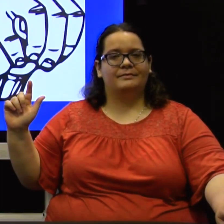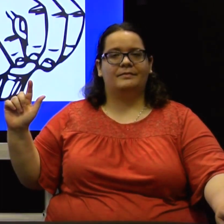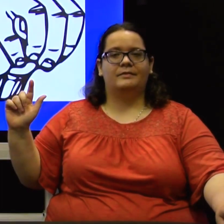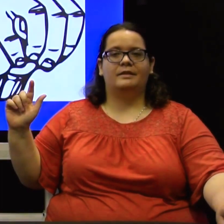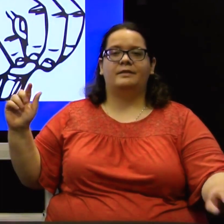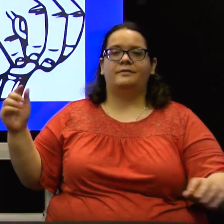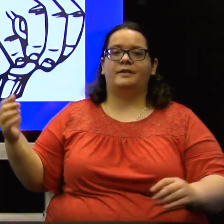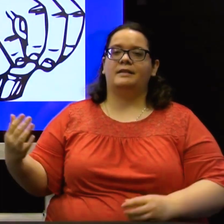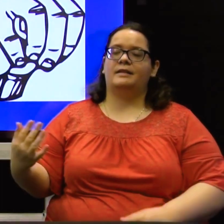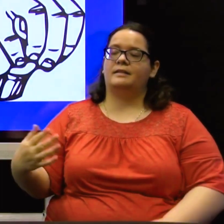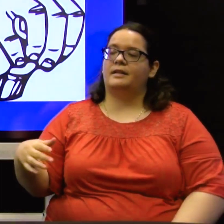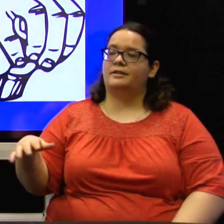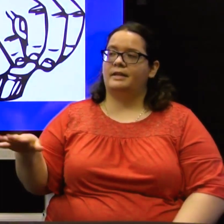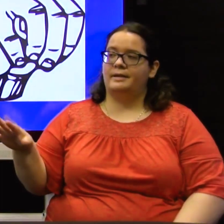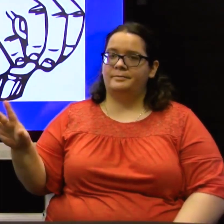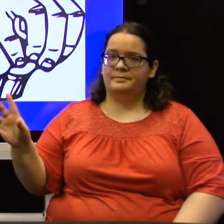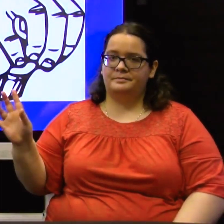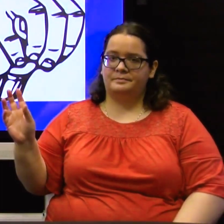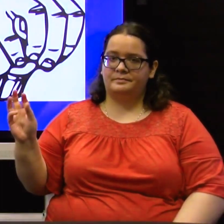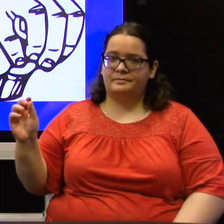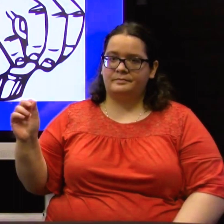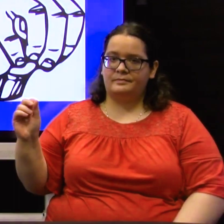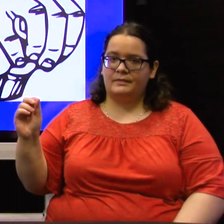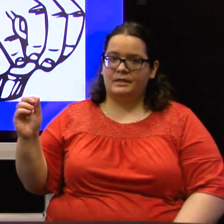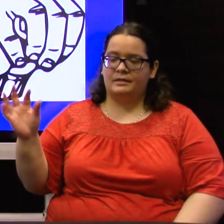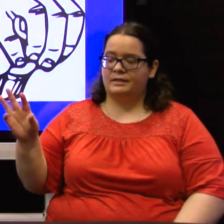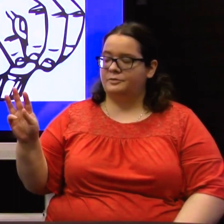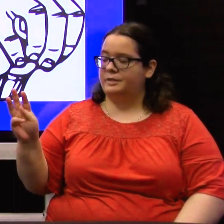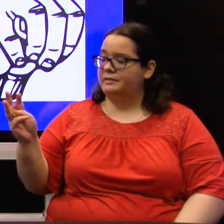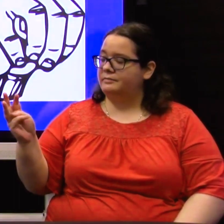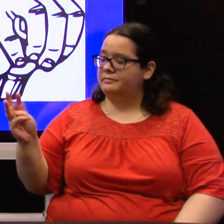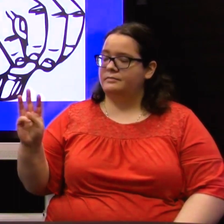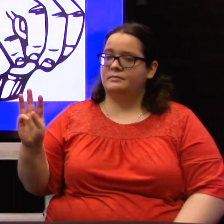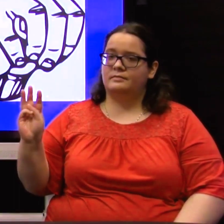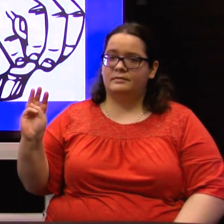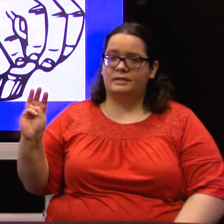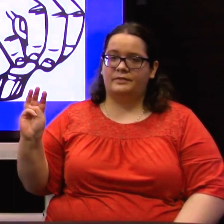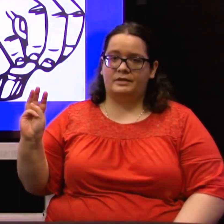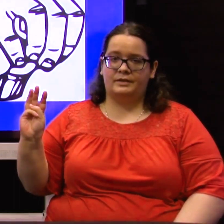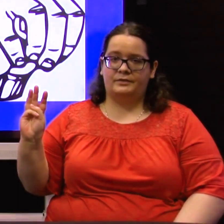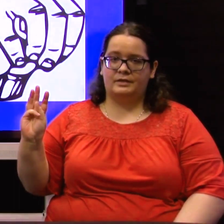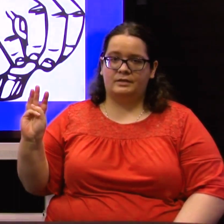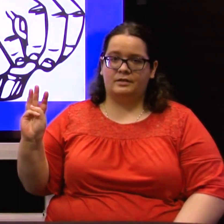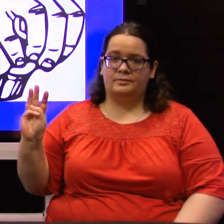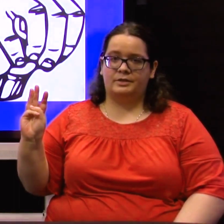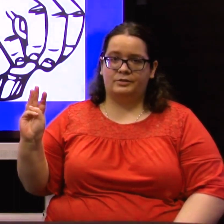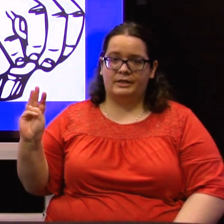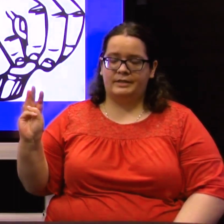And then finally, the letter M. This one definitely feels a little bit tricky.